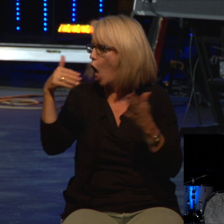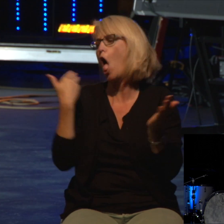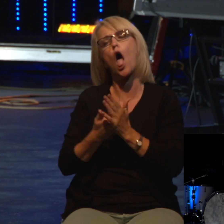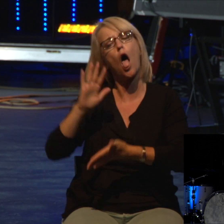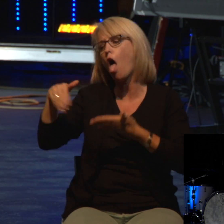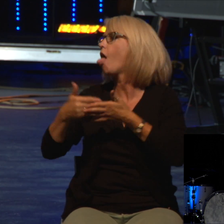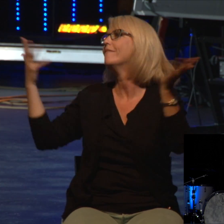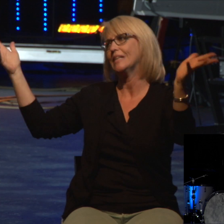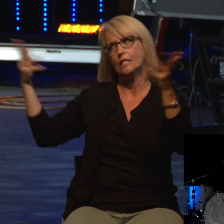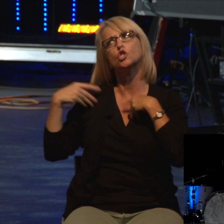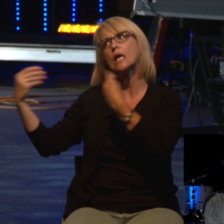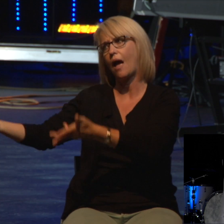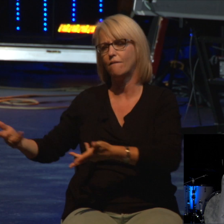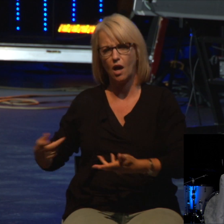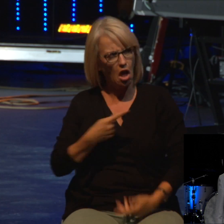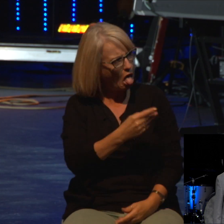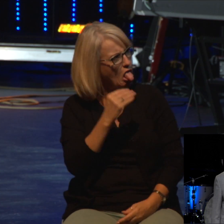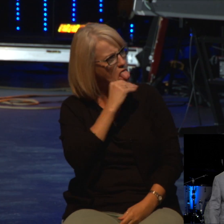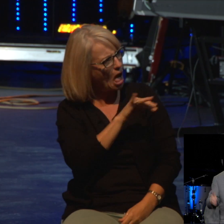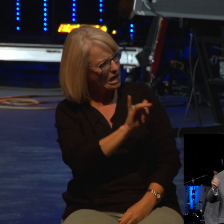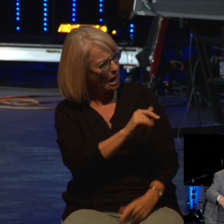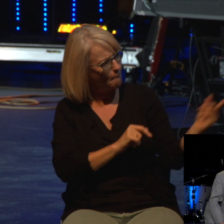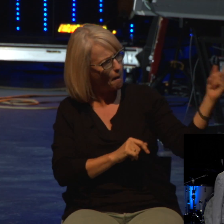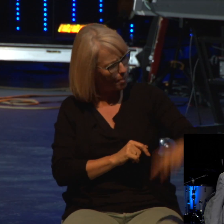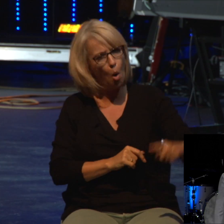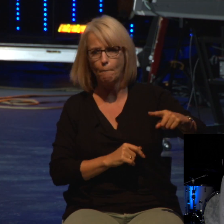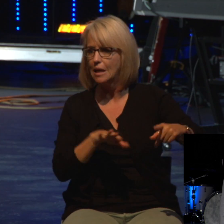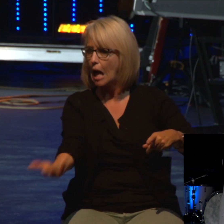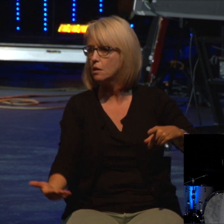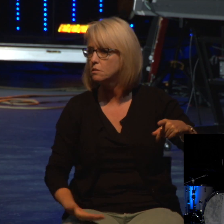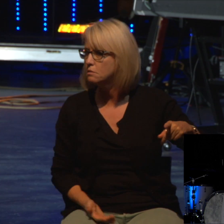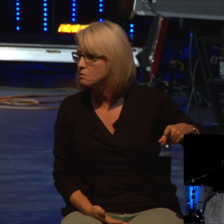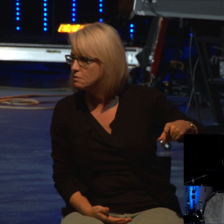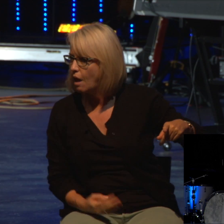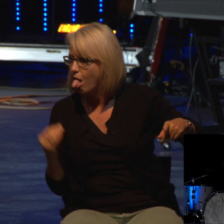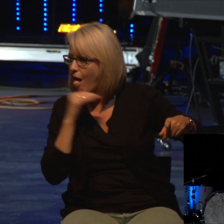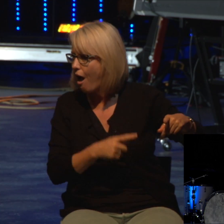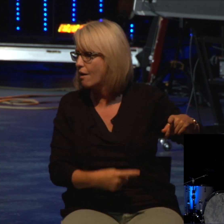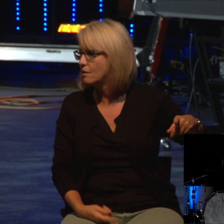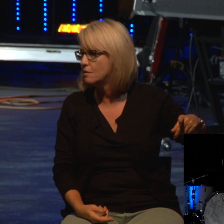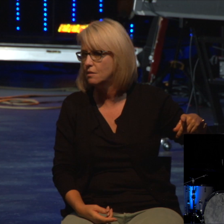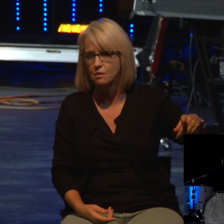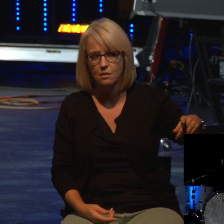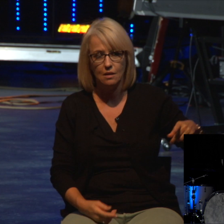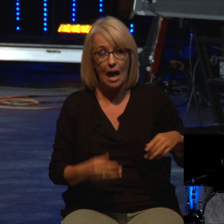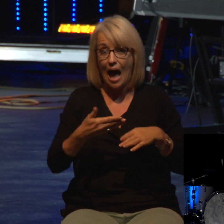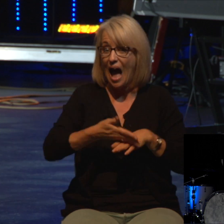nothing back. Peter said why are you trying to lie to God? And she dropped over dead. People were pretty careful about